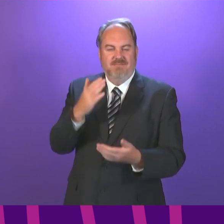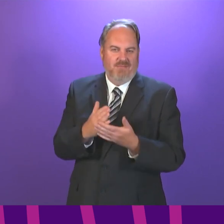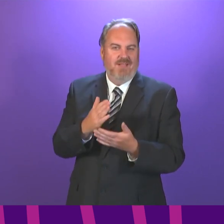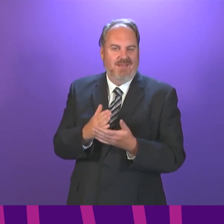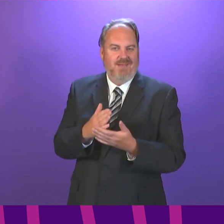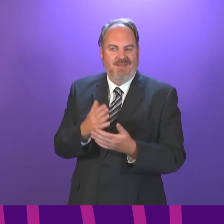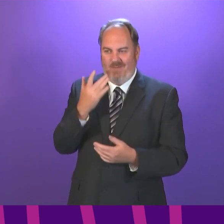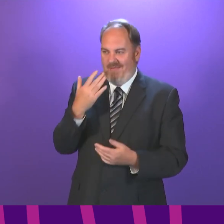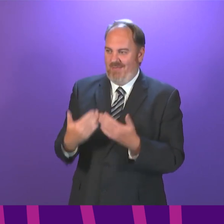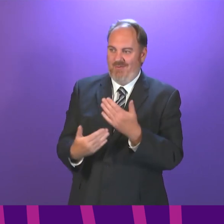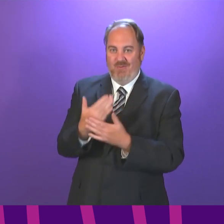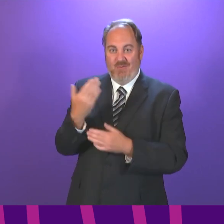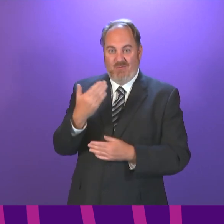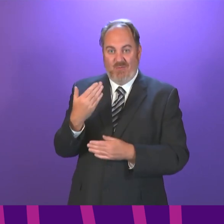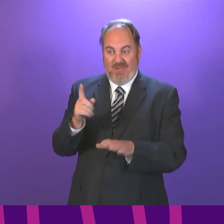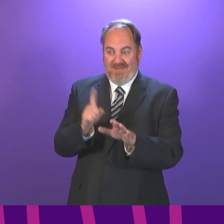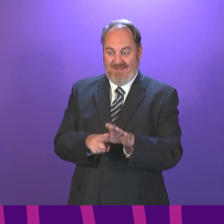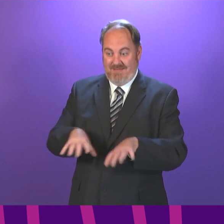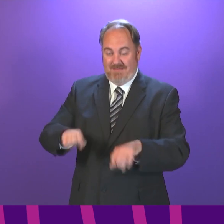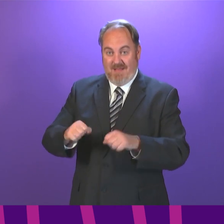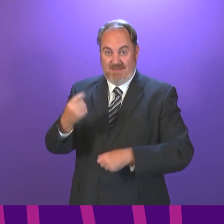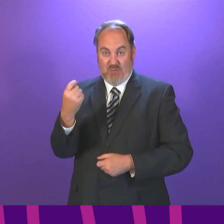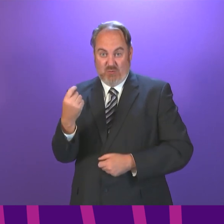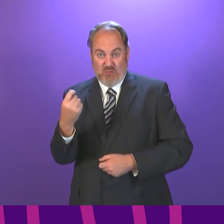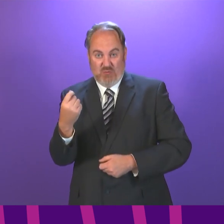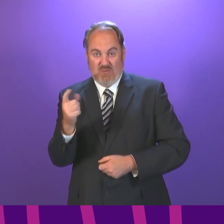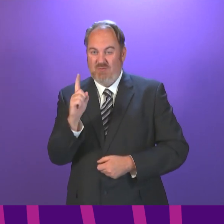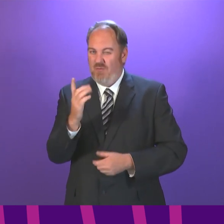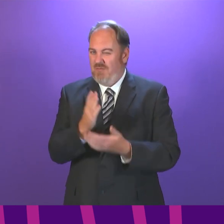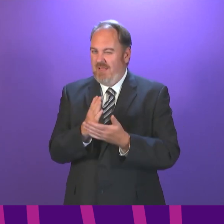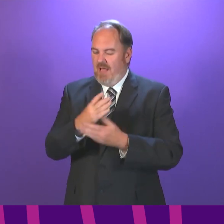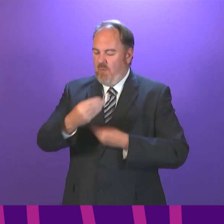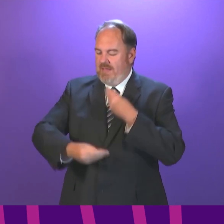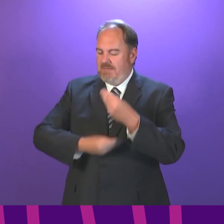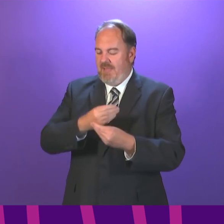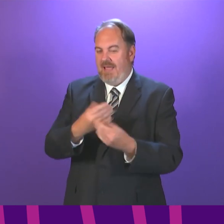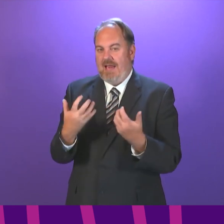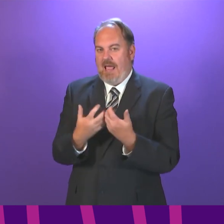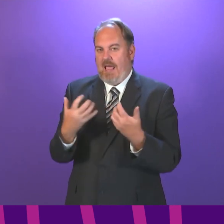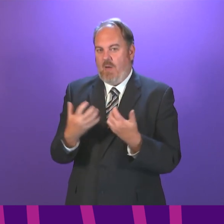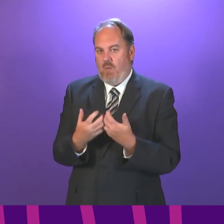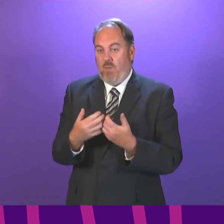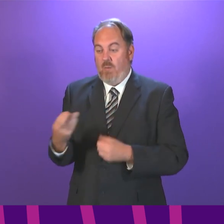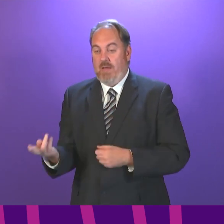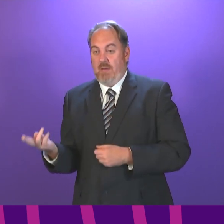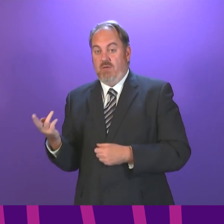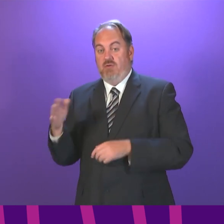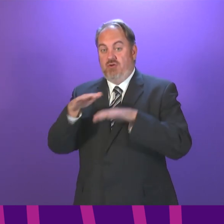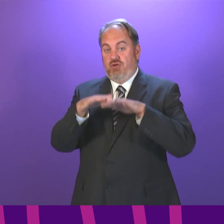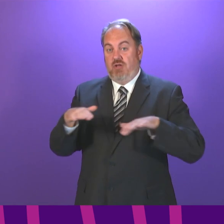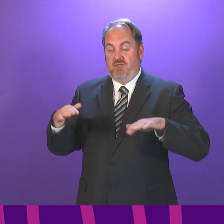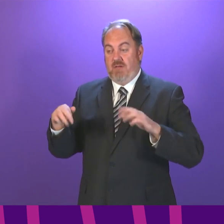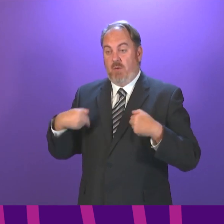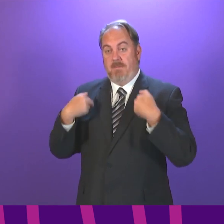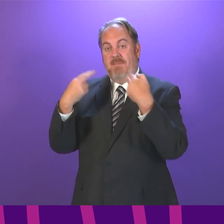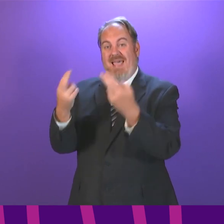the start of the new school year. Let me turn to the wider arrangements for the return of schools and updated guidance that are